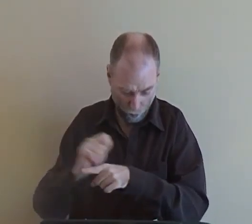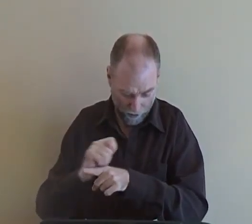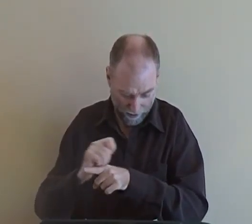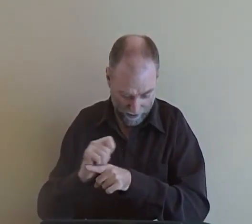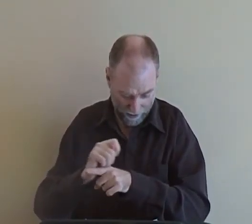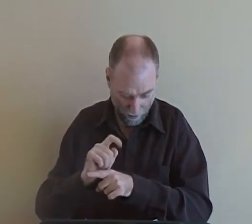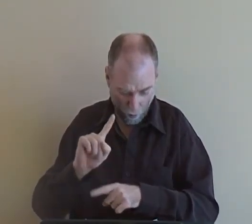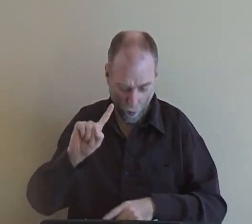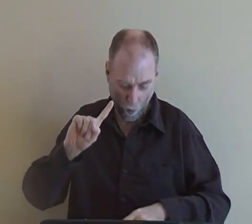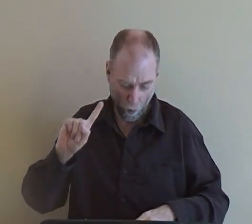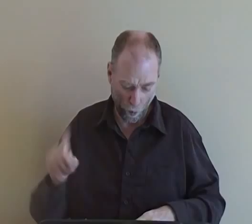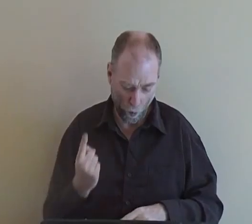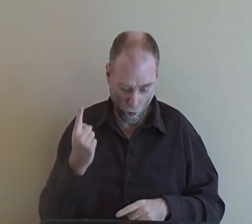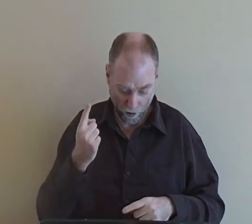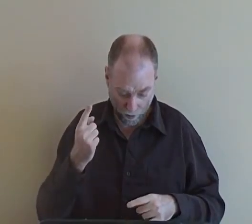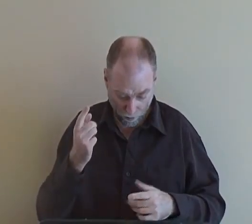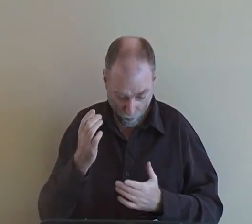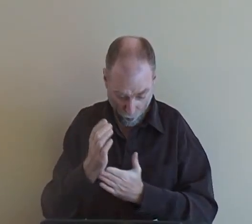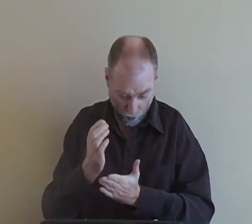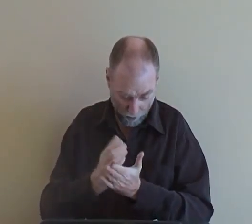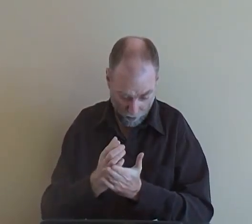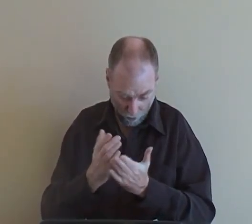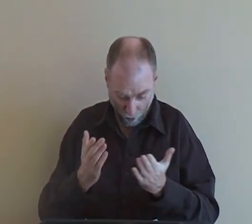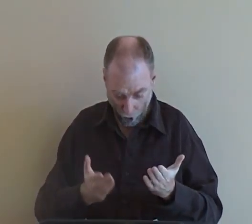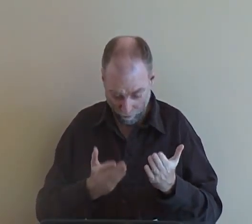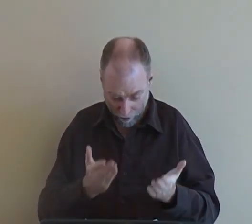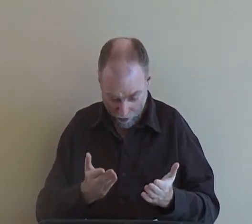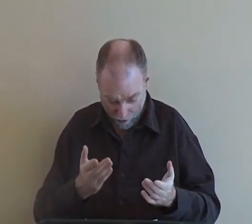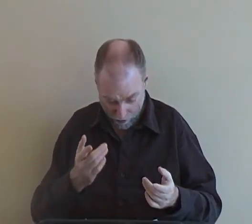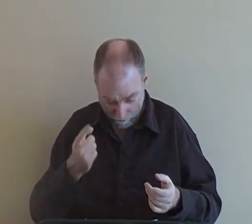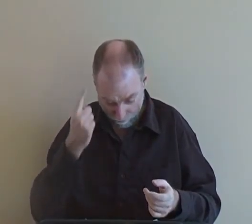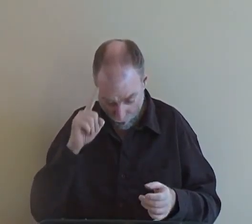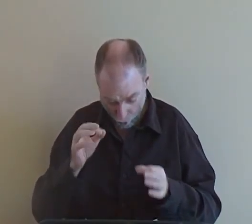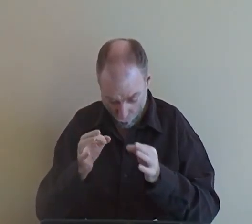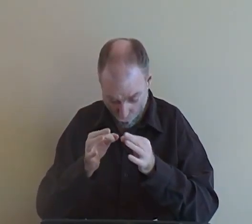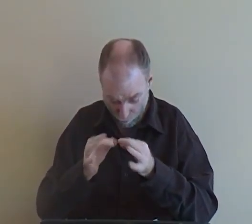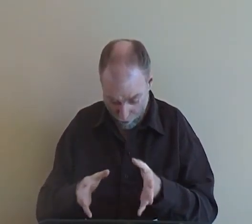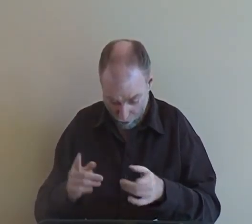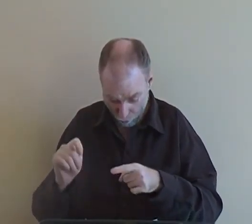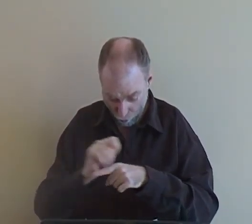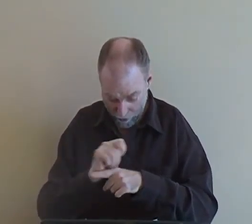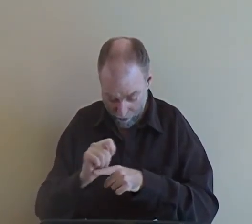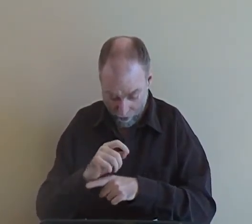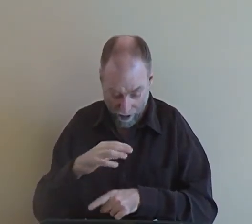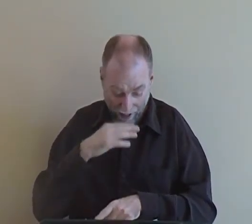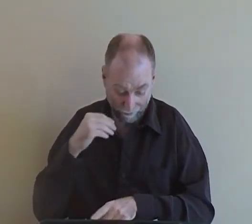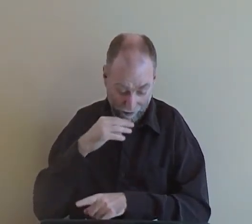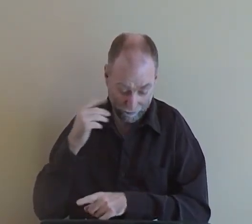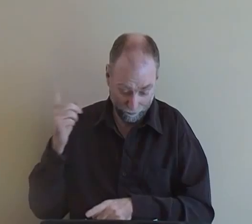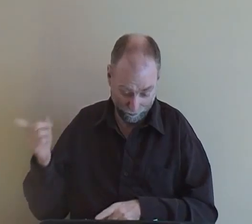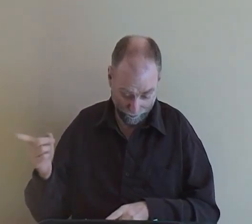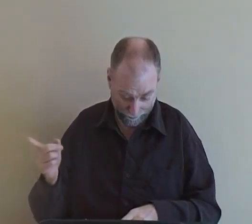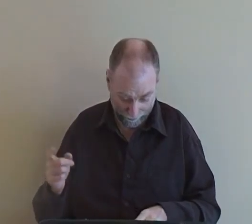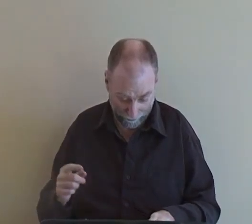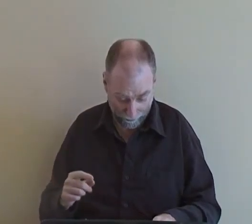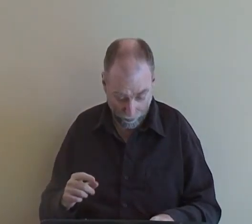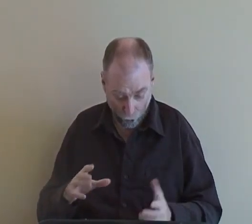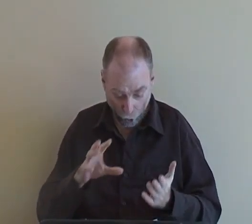Maybe they can't afford the training. There is only one course that's offered for interpreter training, and that is in